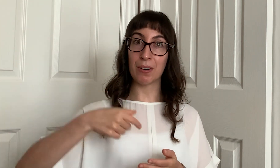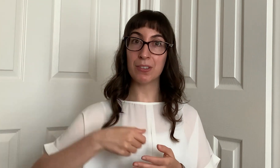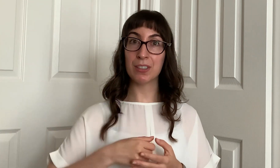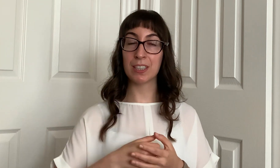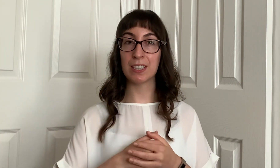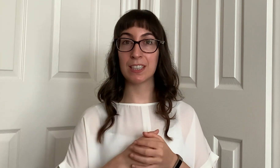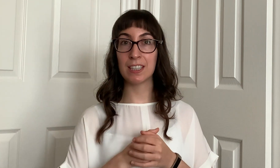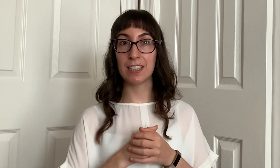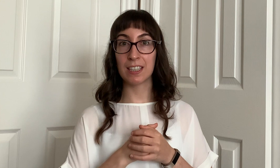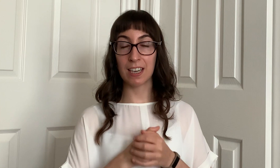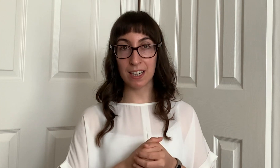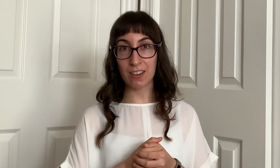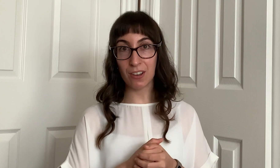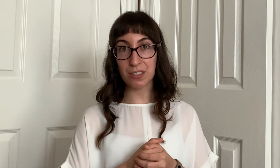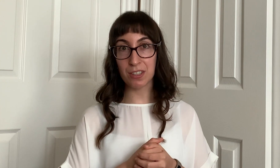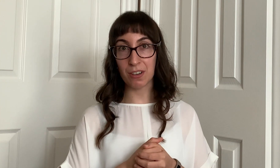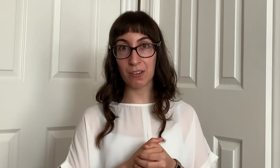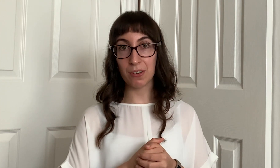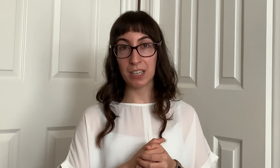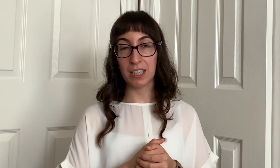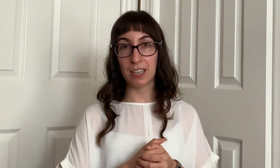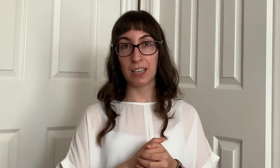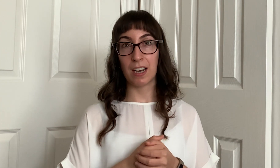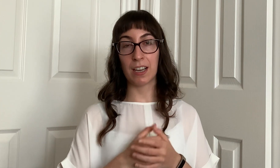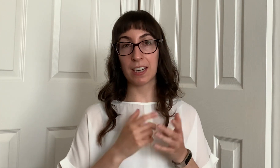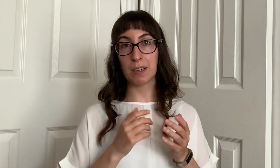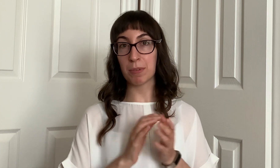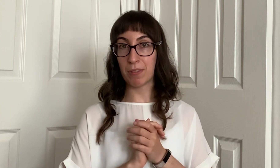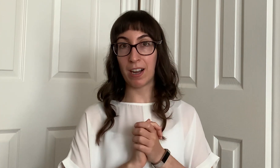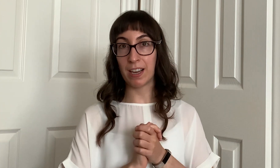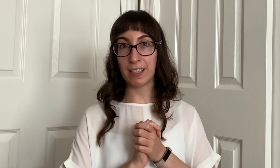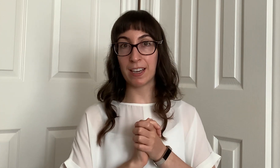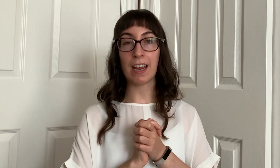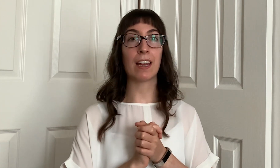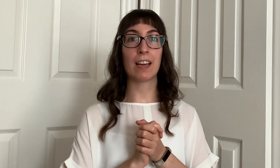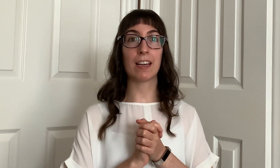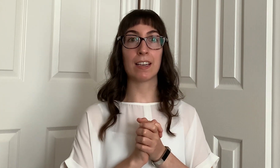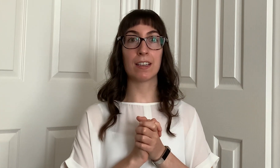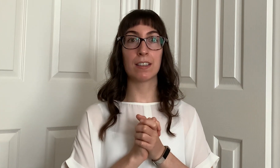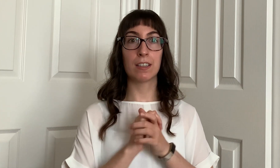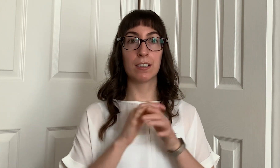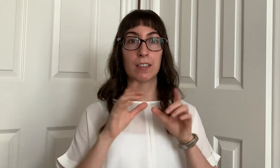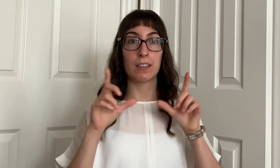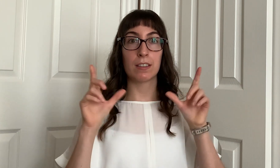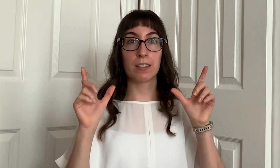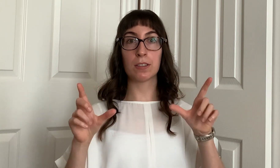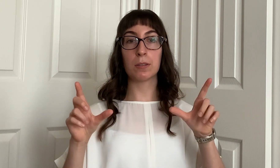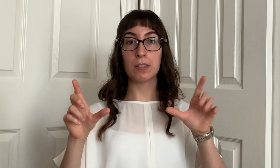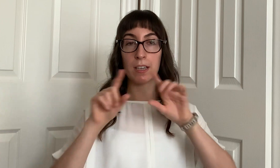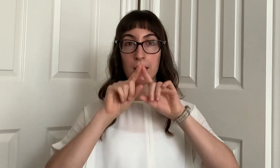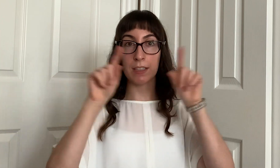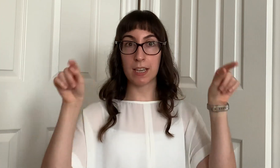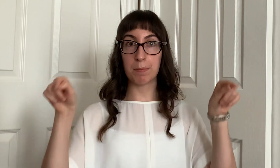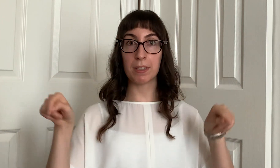and also I can provide a little template